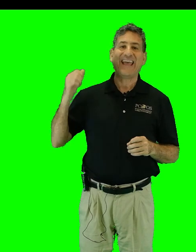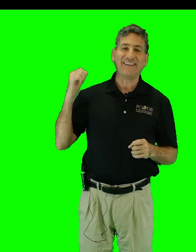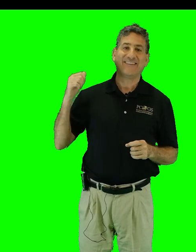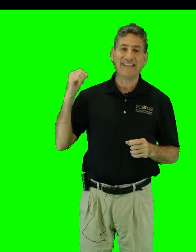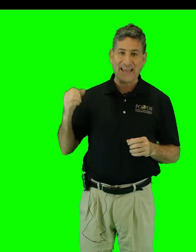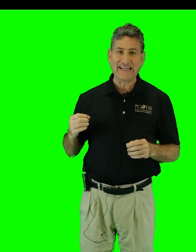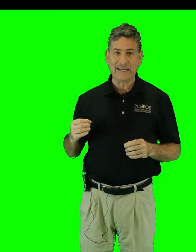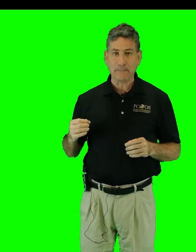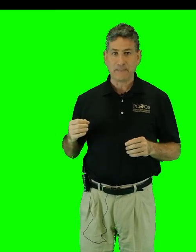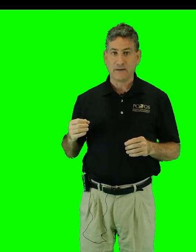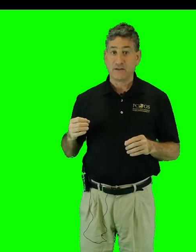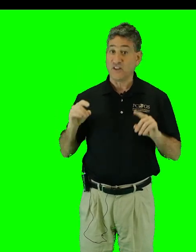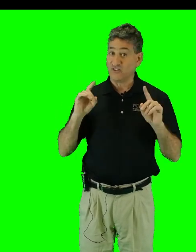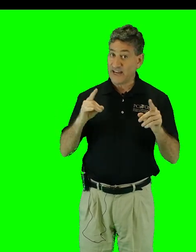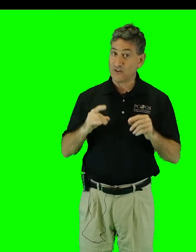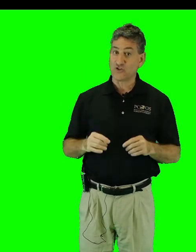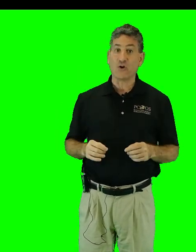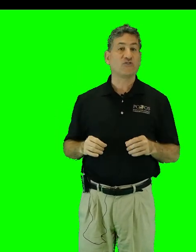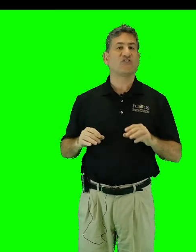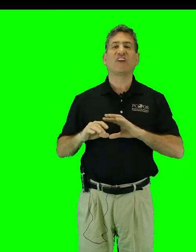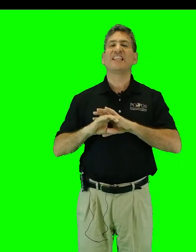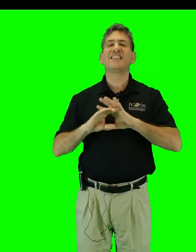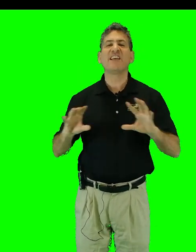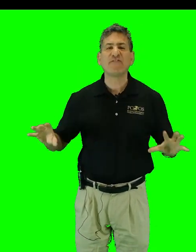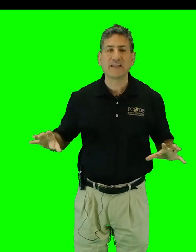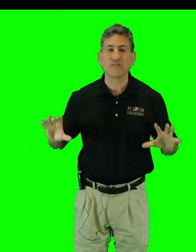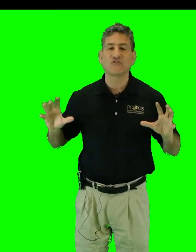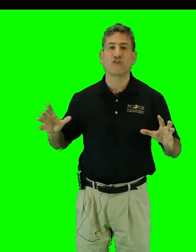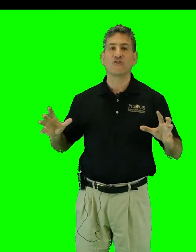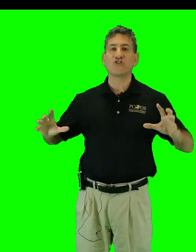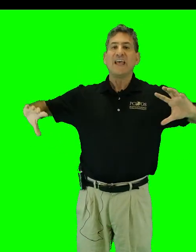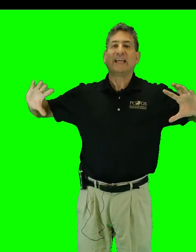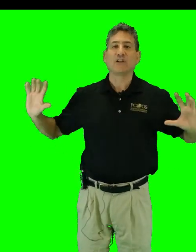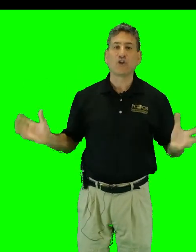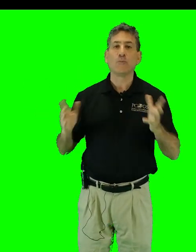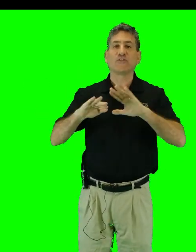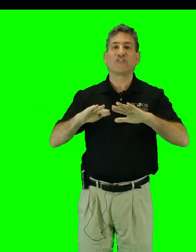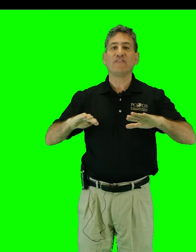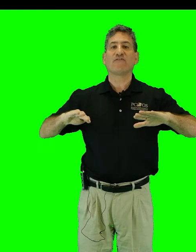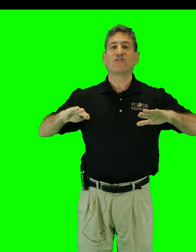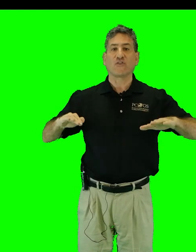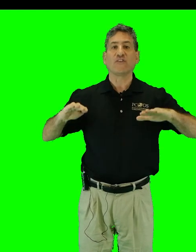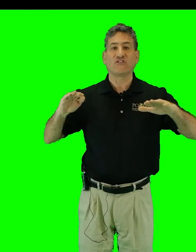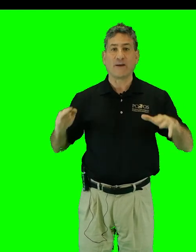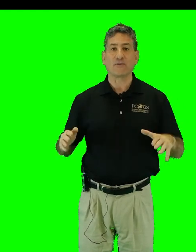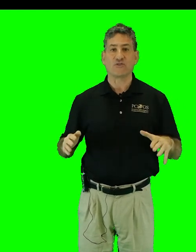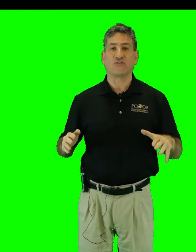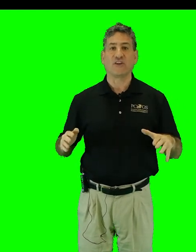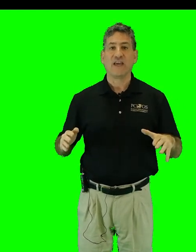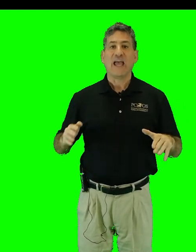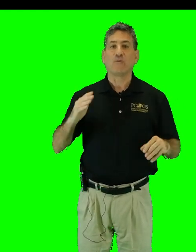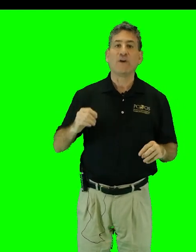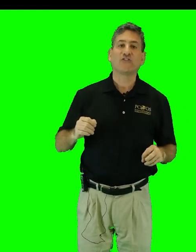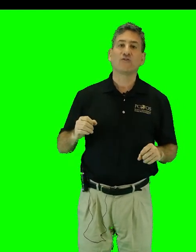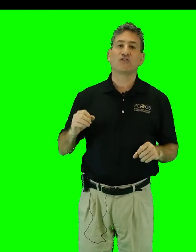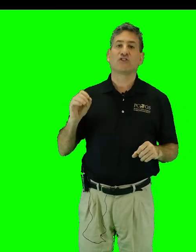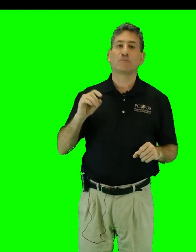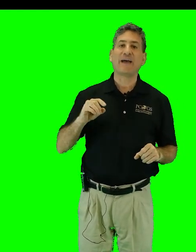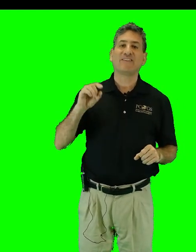1880. The data shows a significant surge in global sea surface temperatures, and researchers suspected